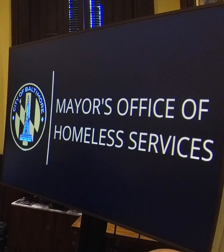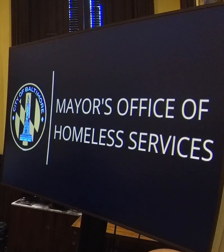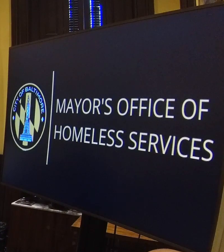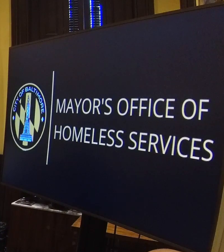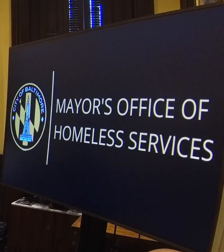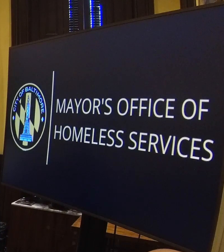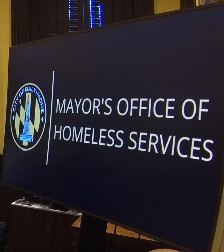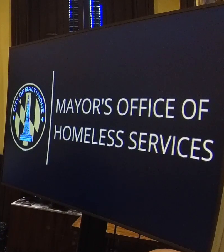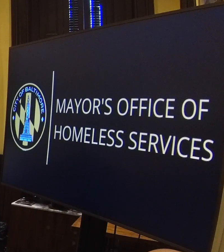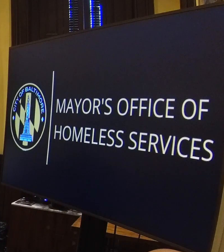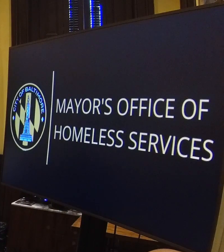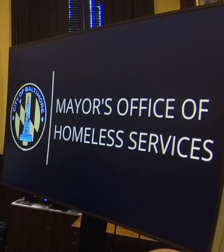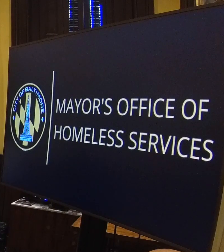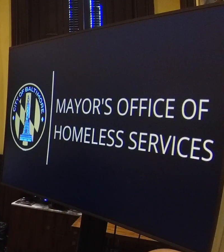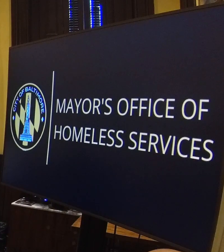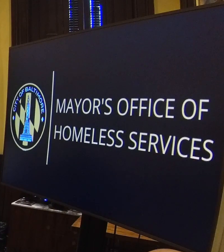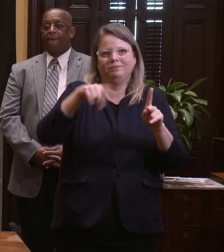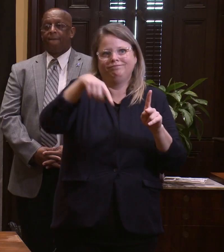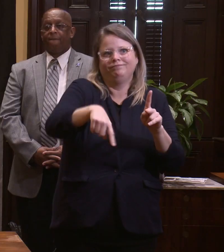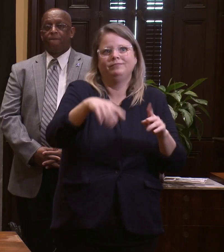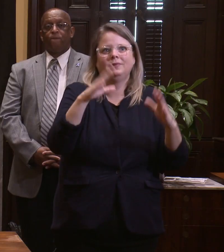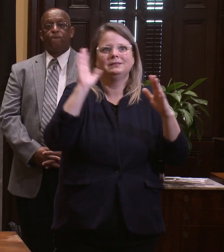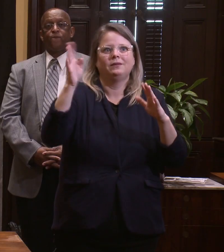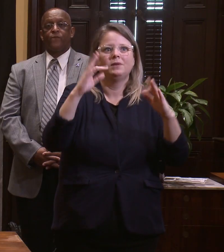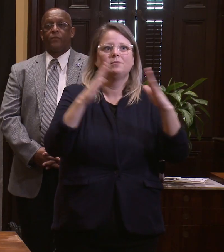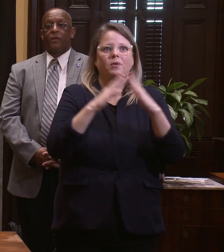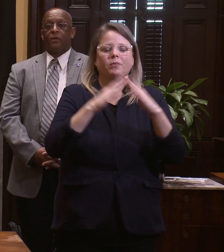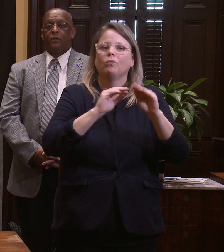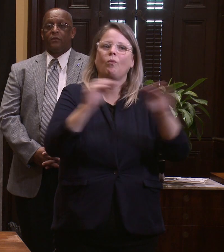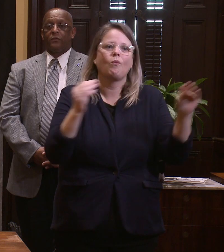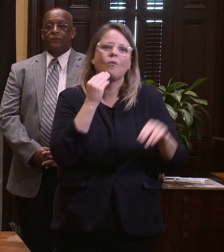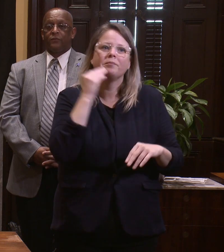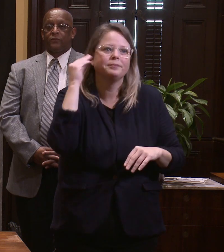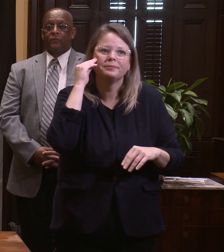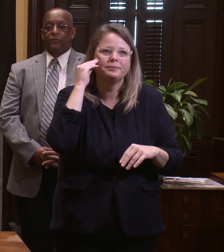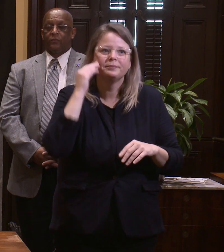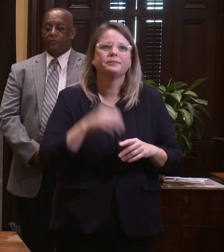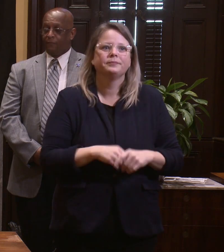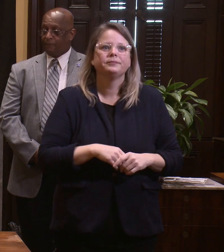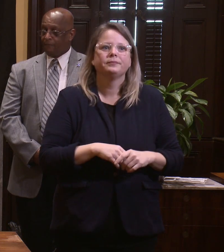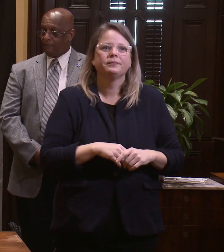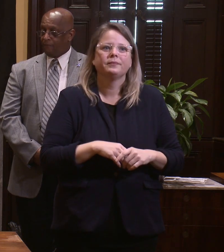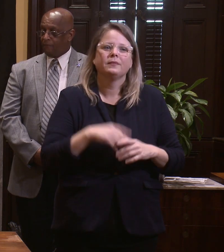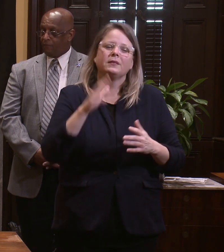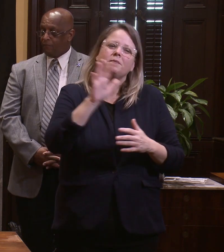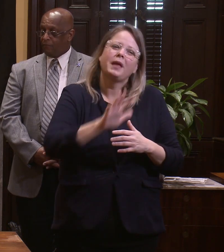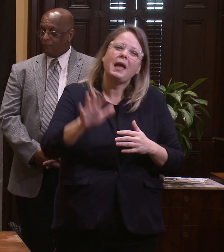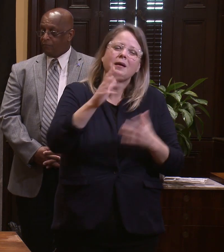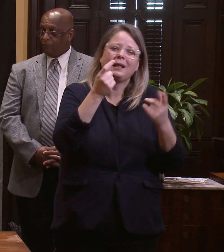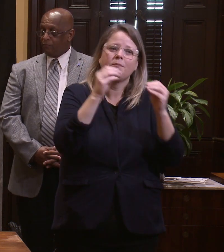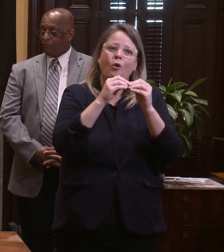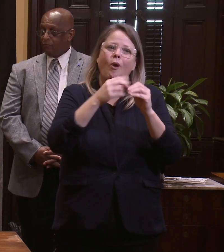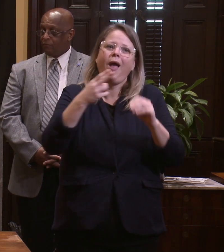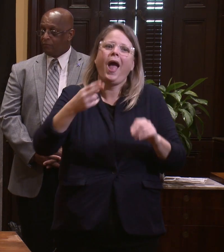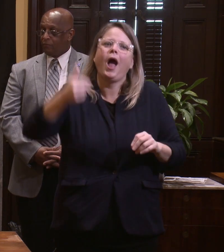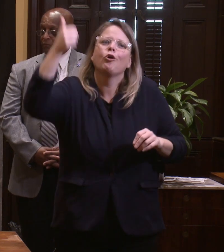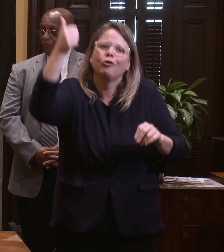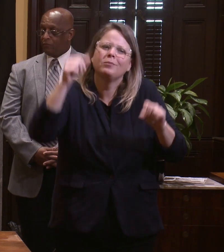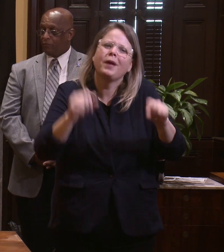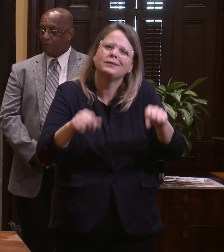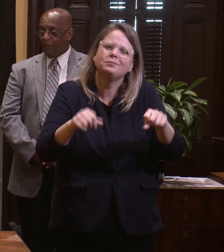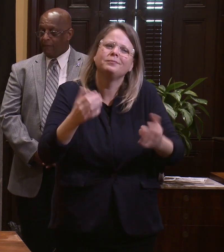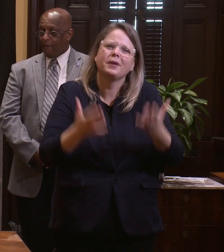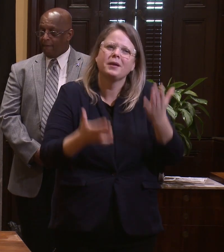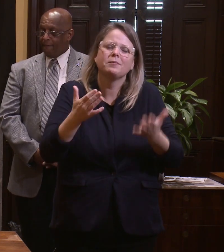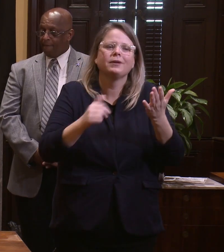experiencing an episode of homelessness. We suspect that this number may be higher and not account for people